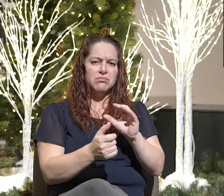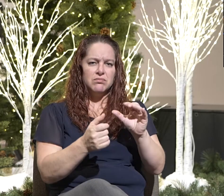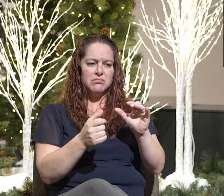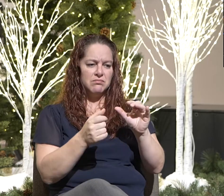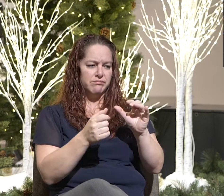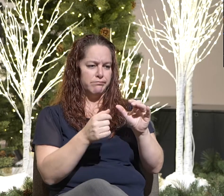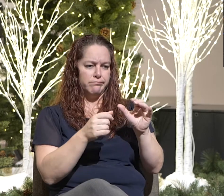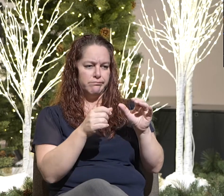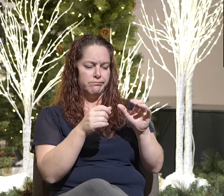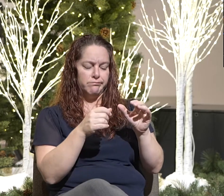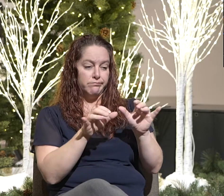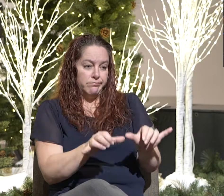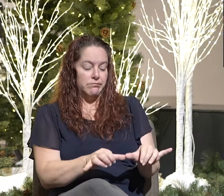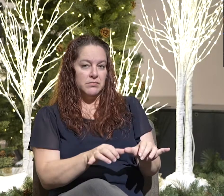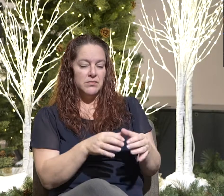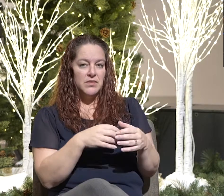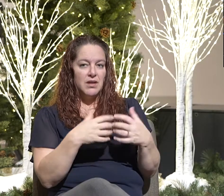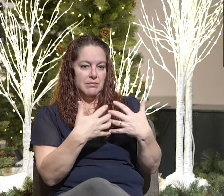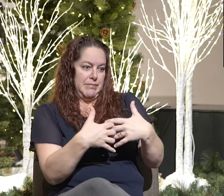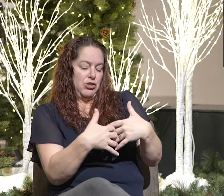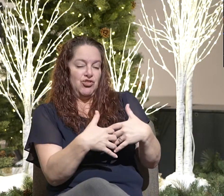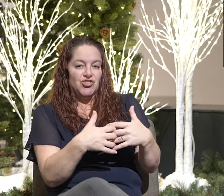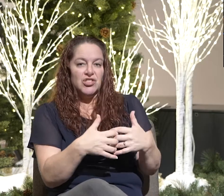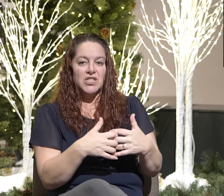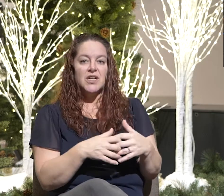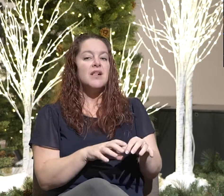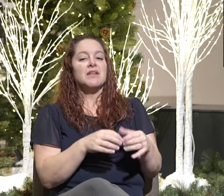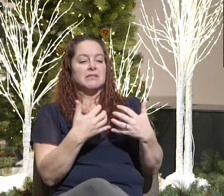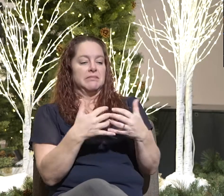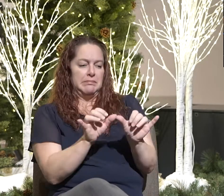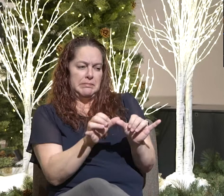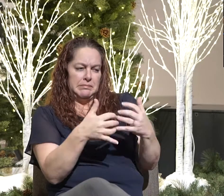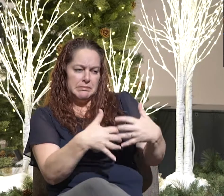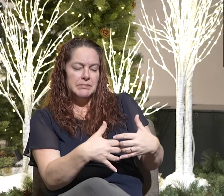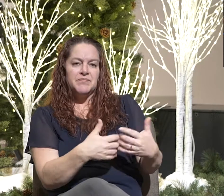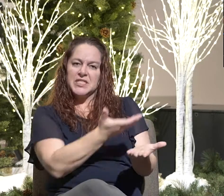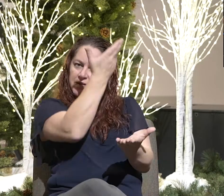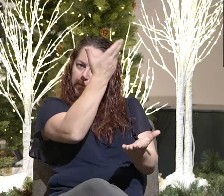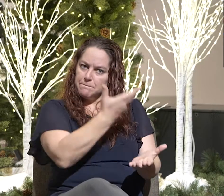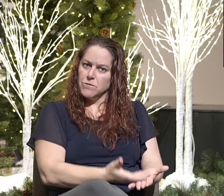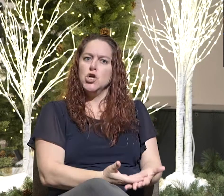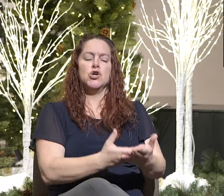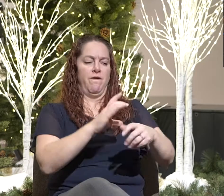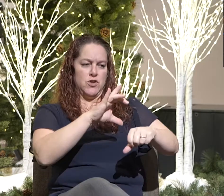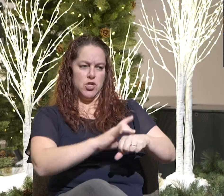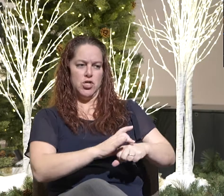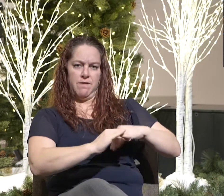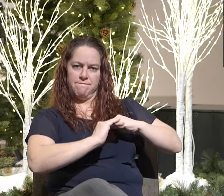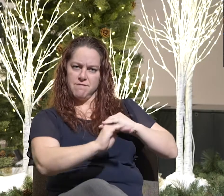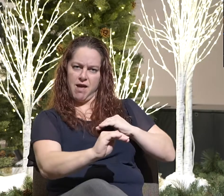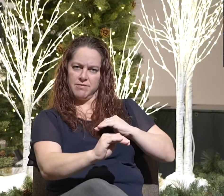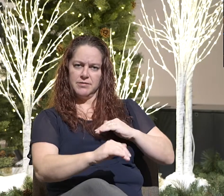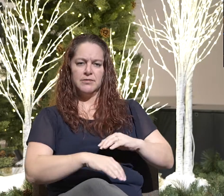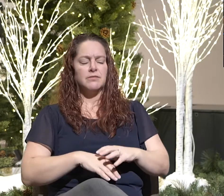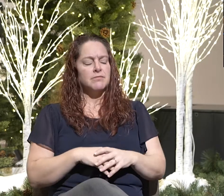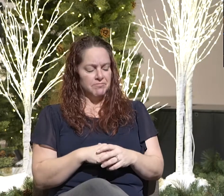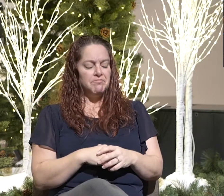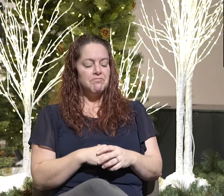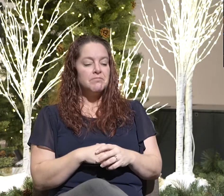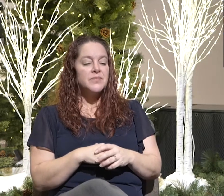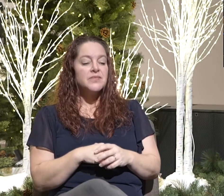if, that was going to prove, definitively prove that the earth was flat. And so what they did was,